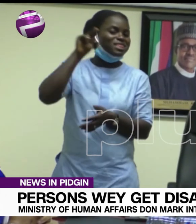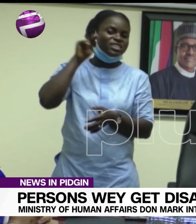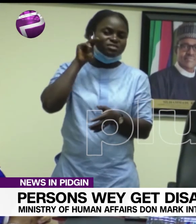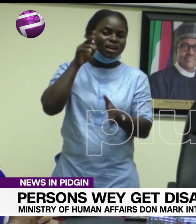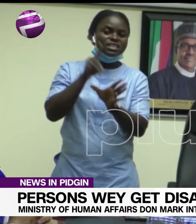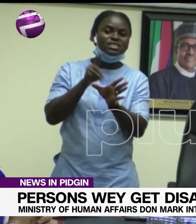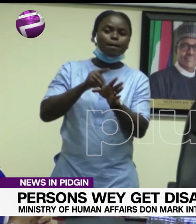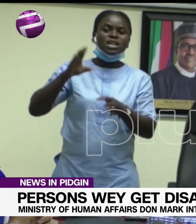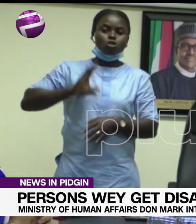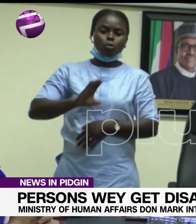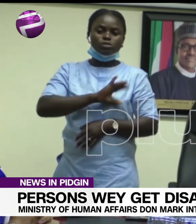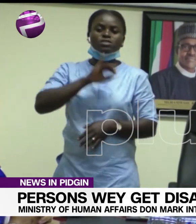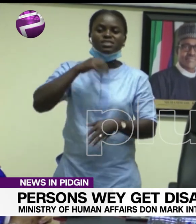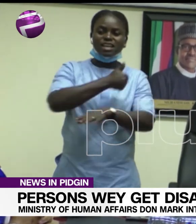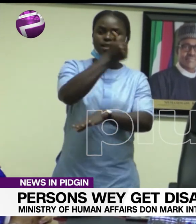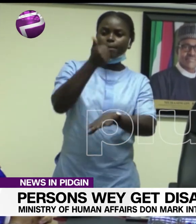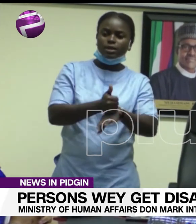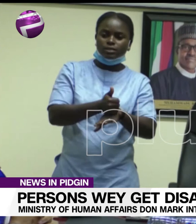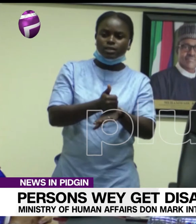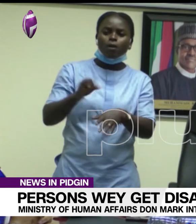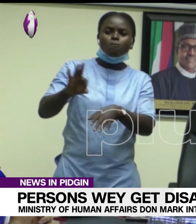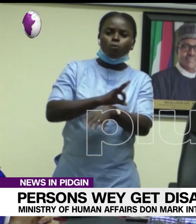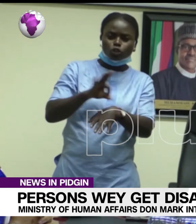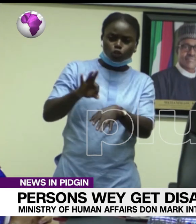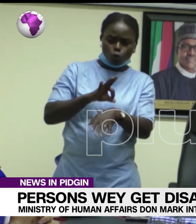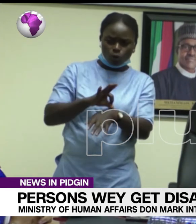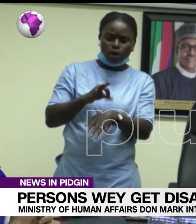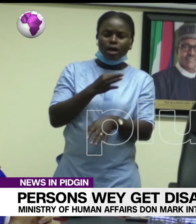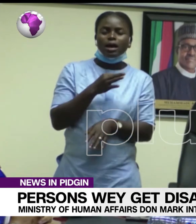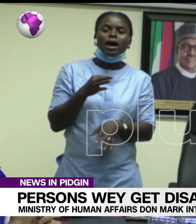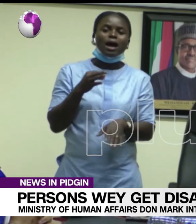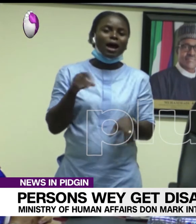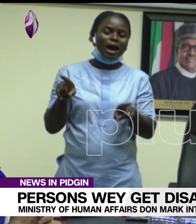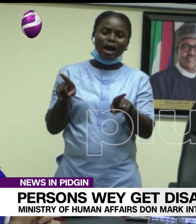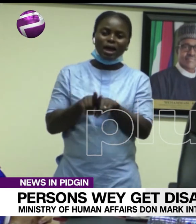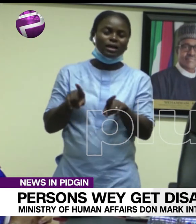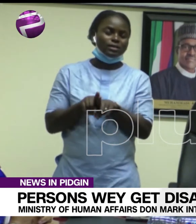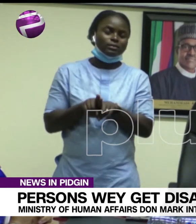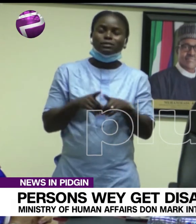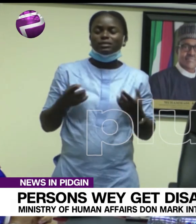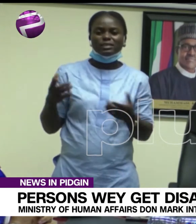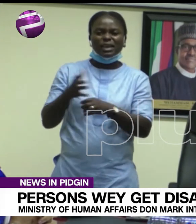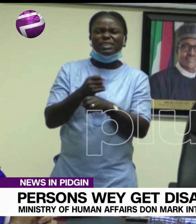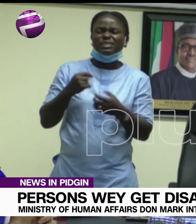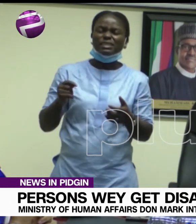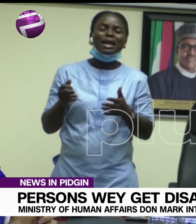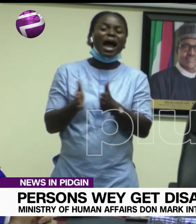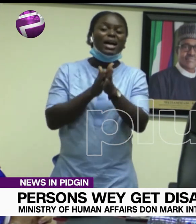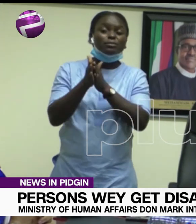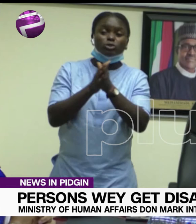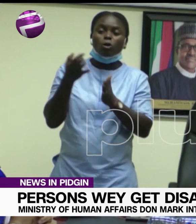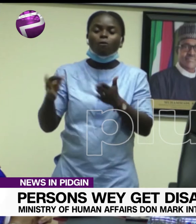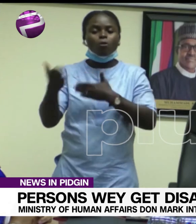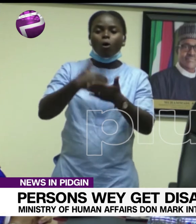Commission is established and function to assuage the yearning and aspirations of all persons